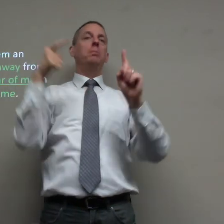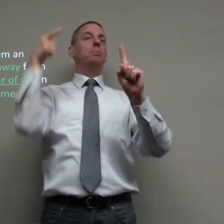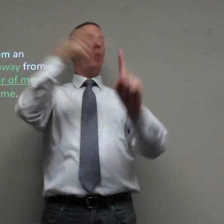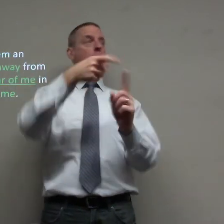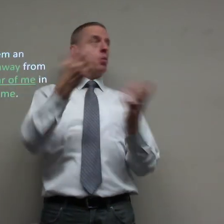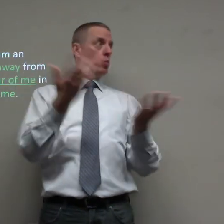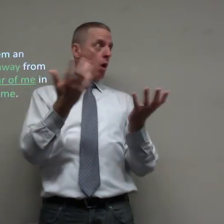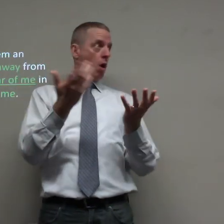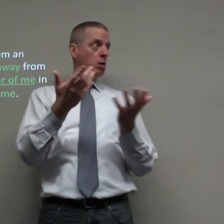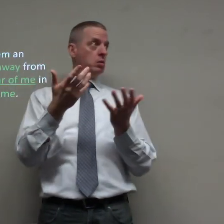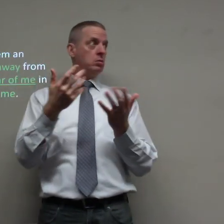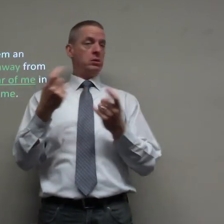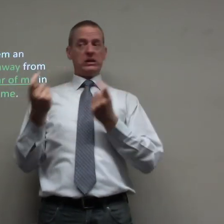I plan on teaching about fear later.